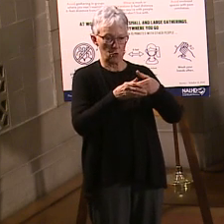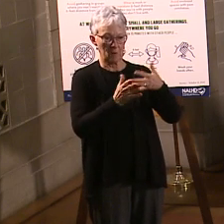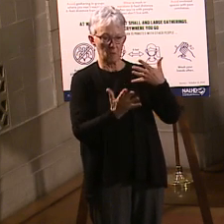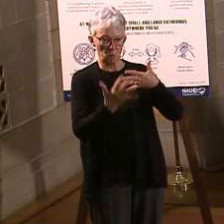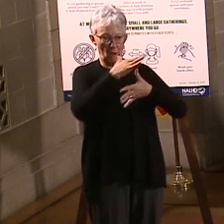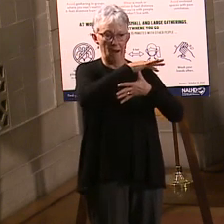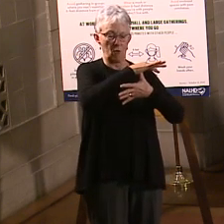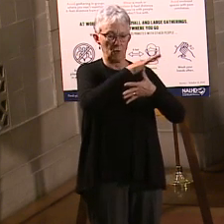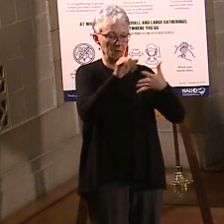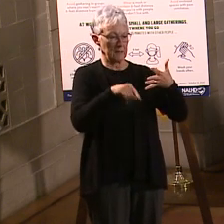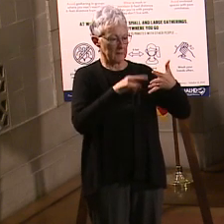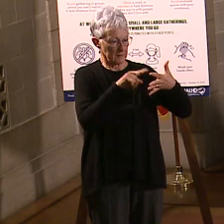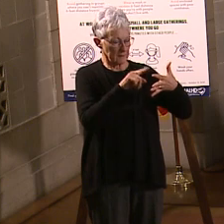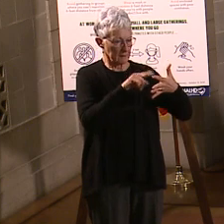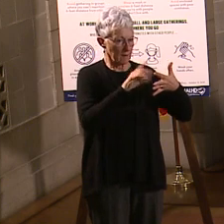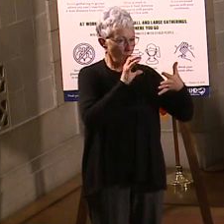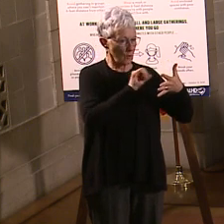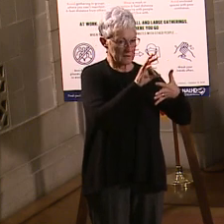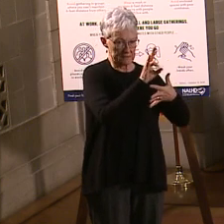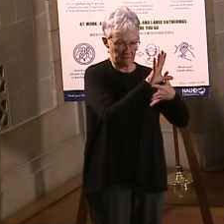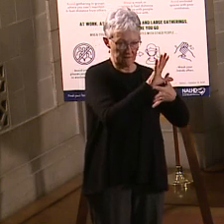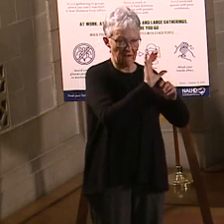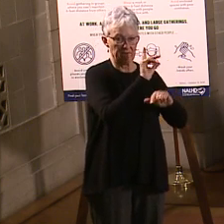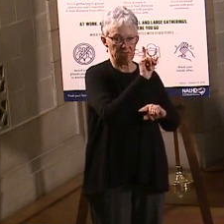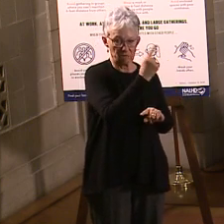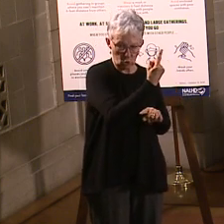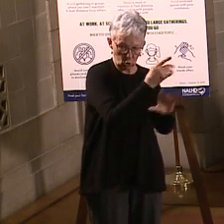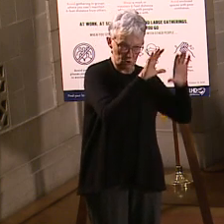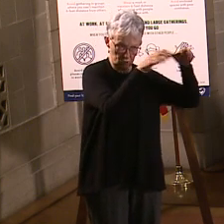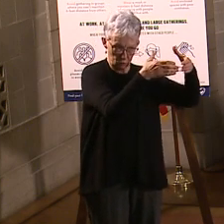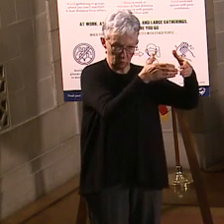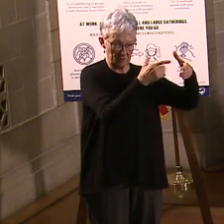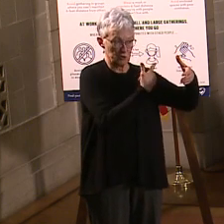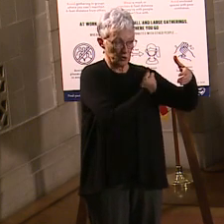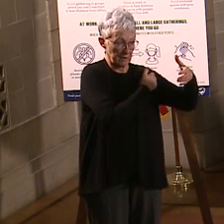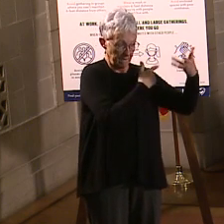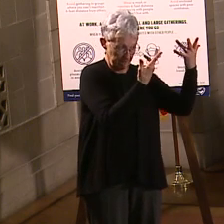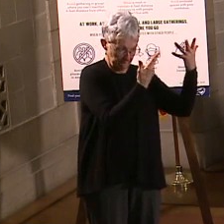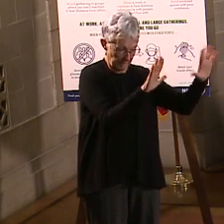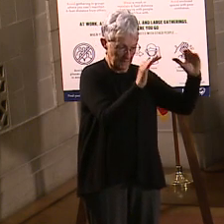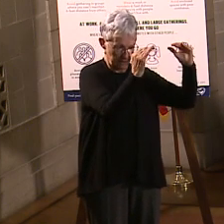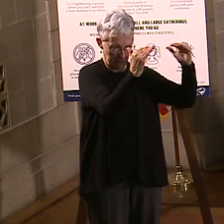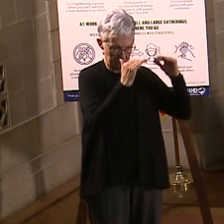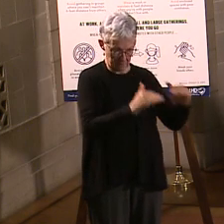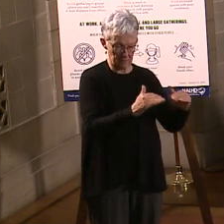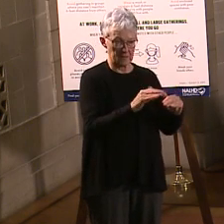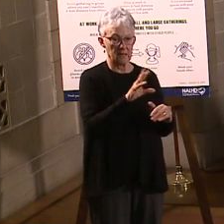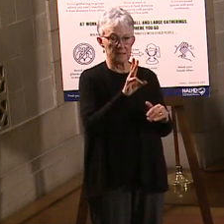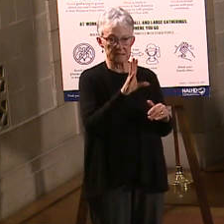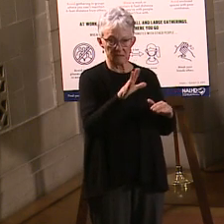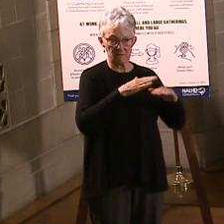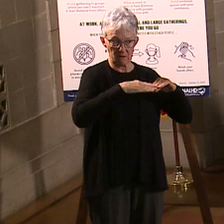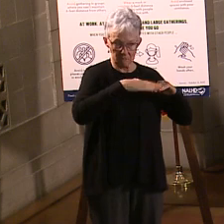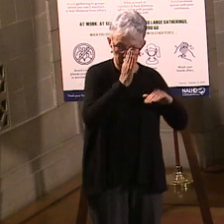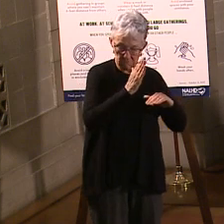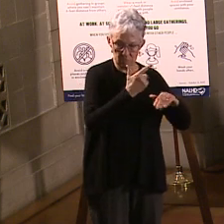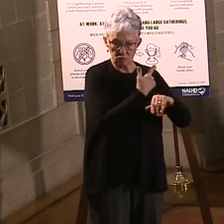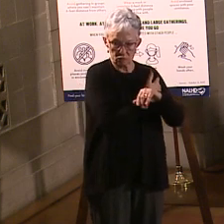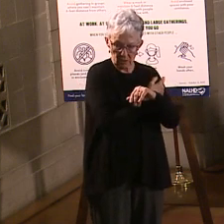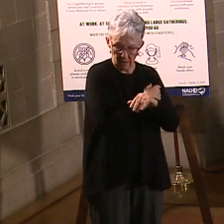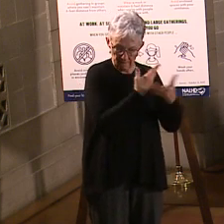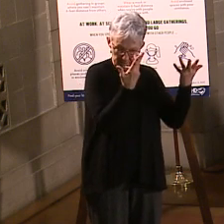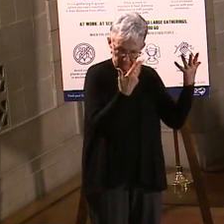underlying health care conditions. Those are the folks, so it doesn't matter when you sign up necessarily. We want you to do it, you know,